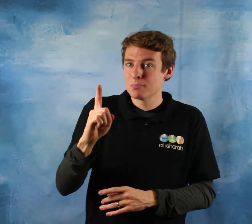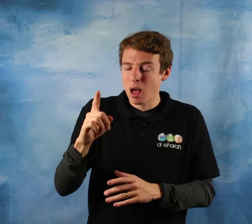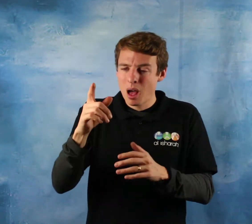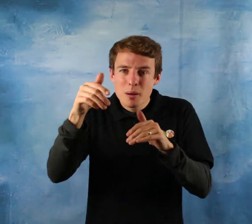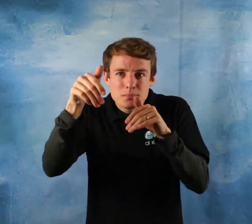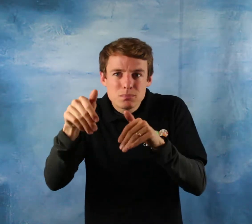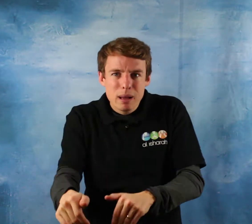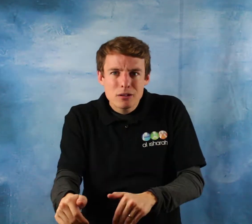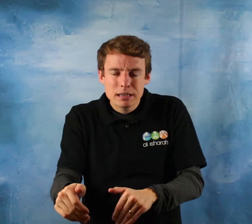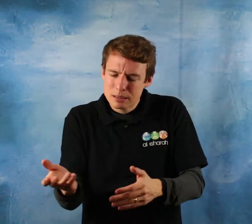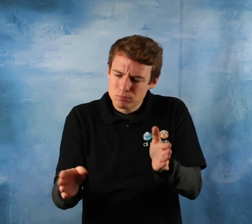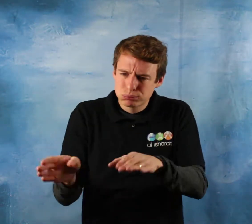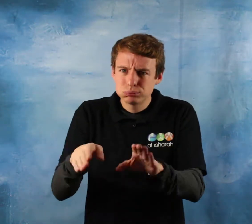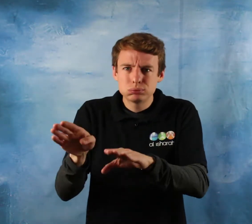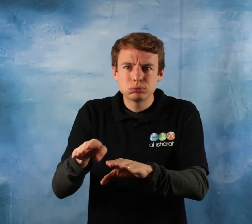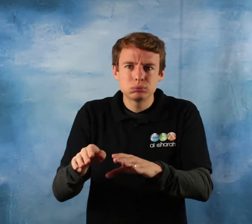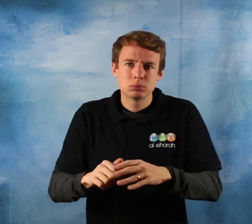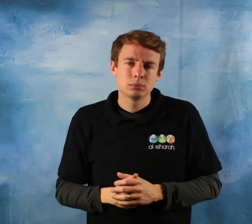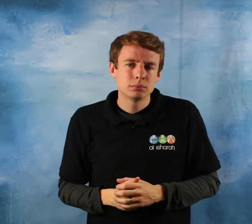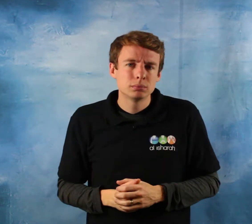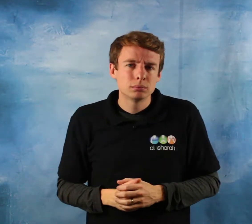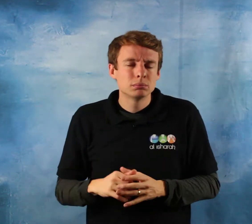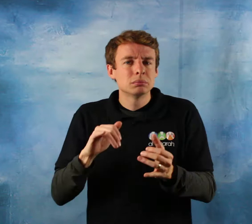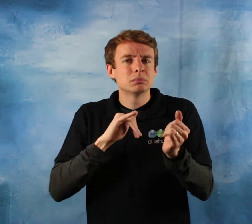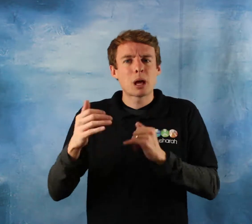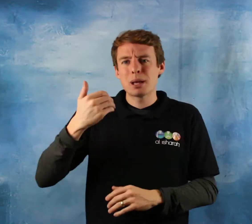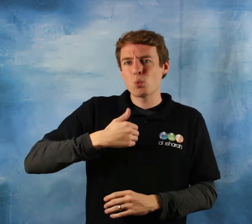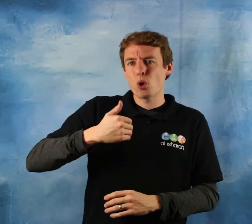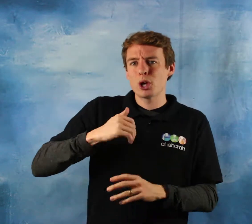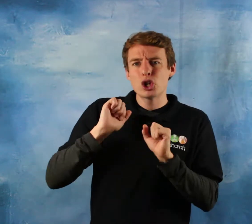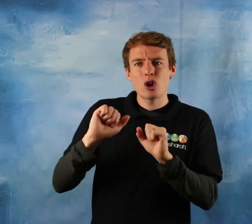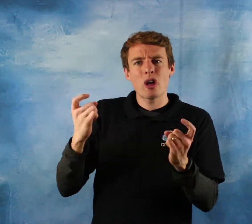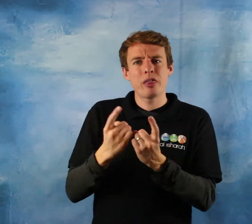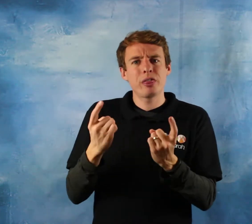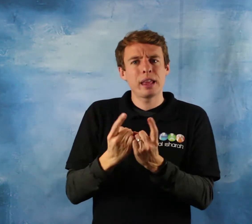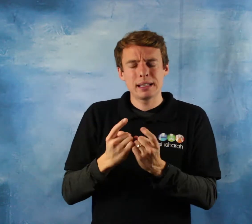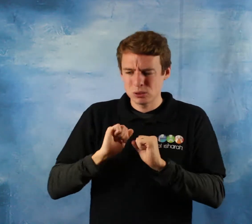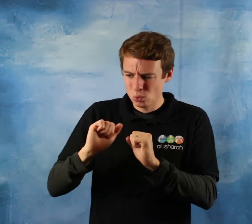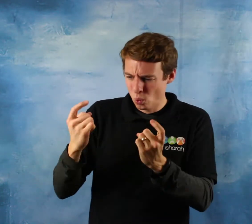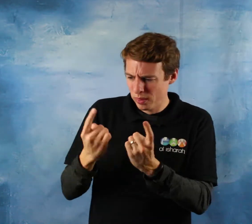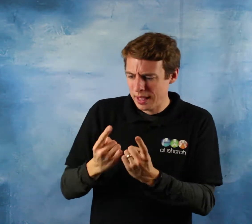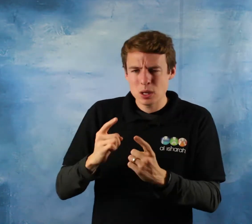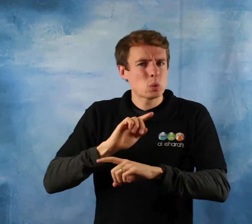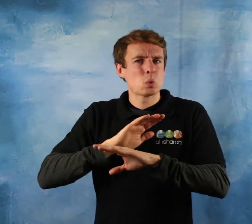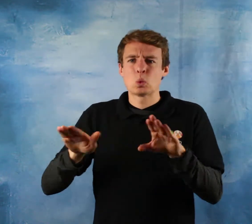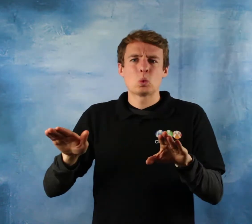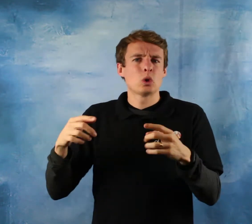inheritance or denying the woman her personal property or to strike and beat a woman as though she is a beast.